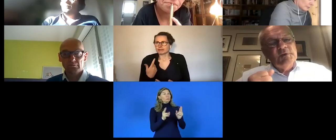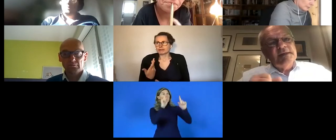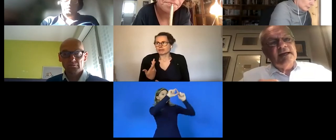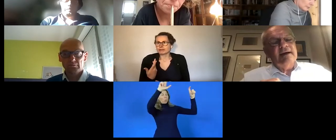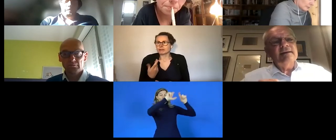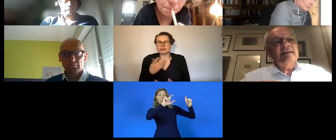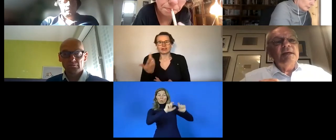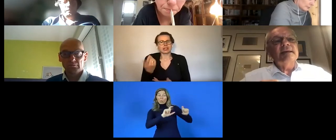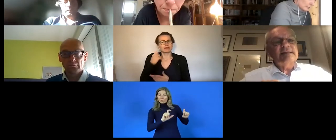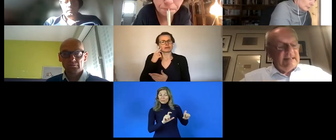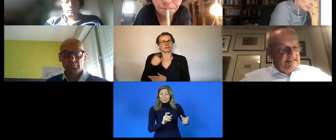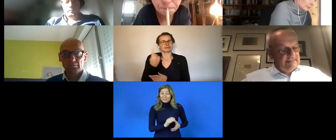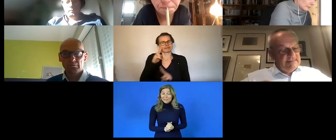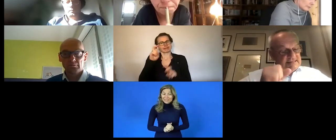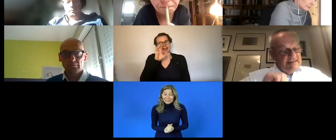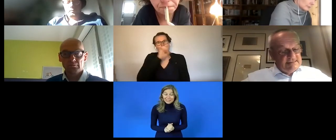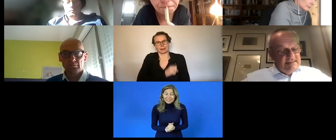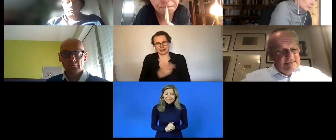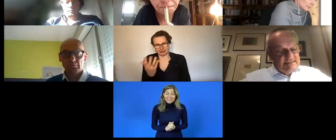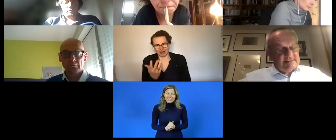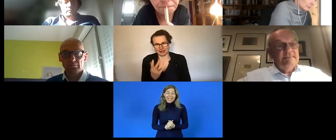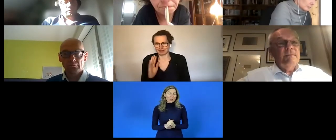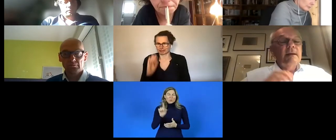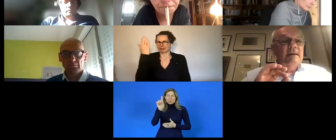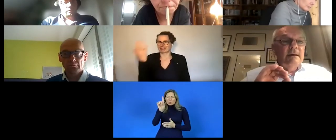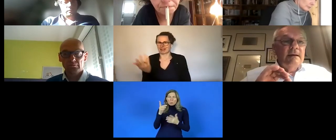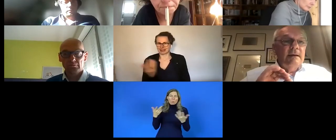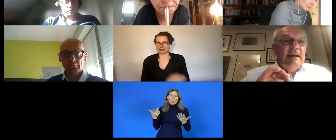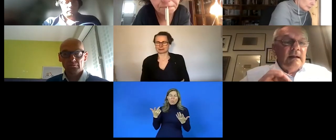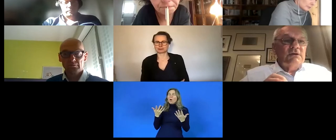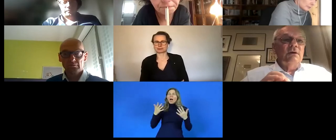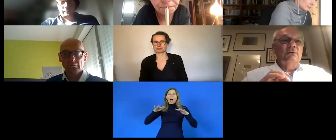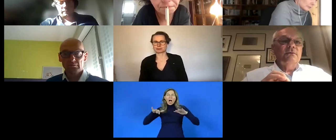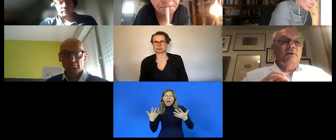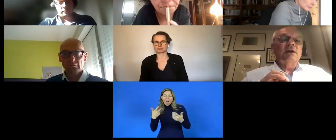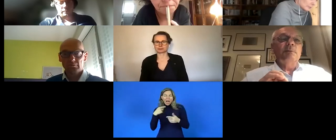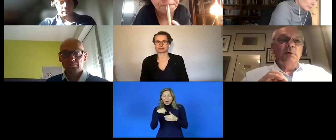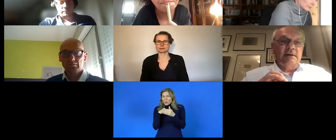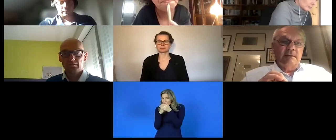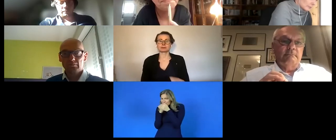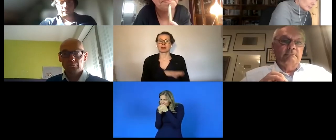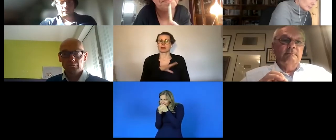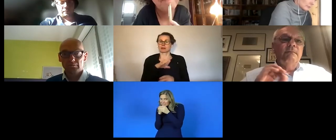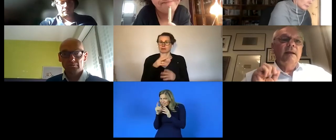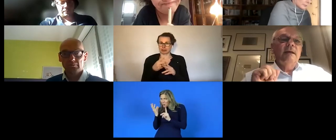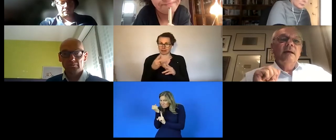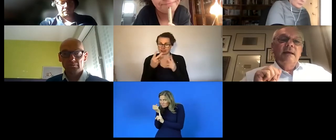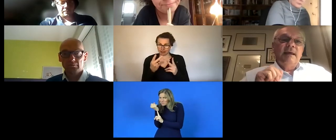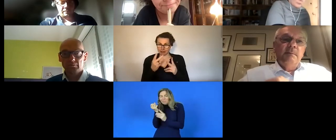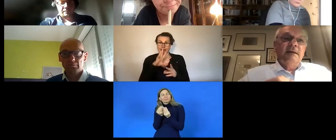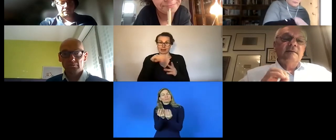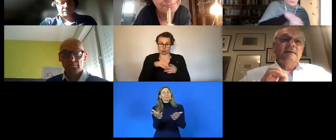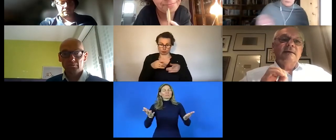like to perhaps share the secrets of our success with you one of the first um different